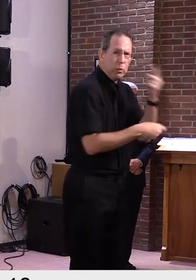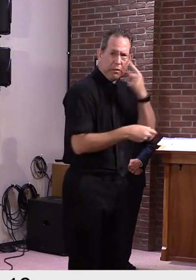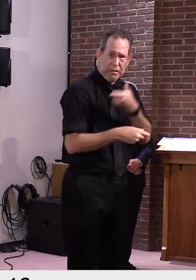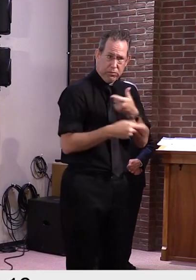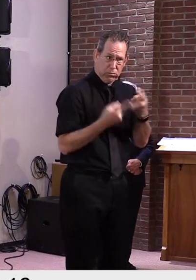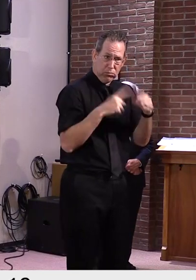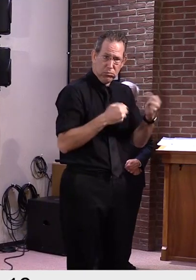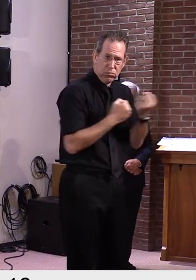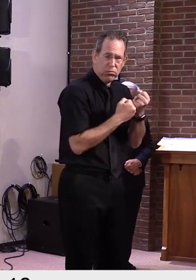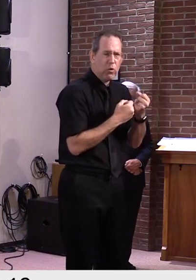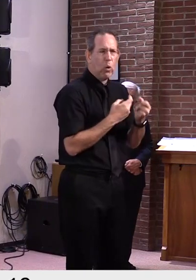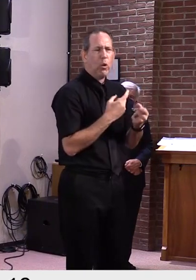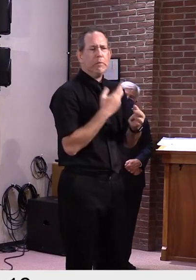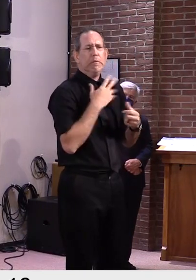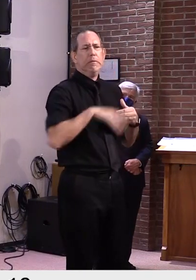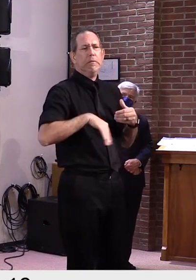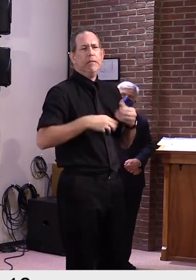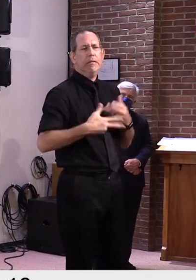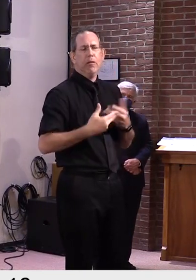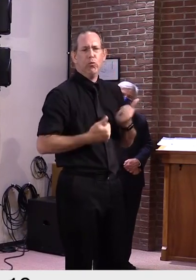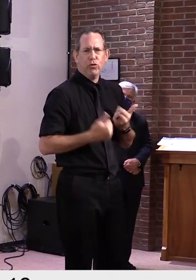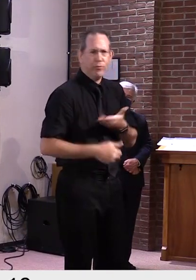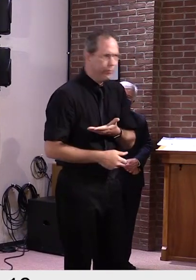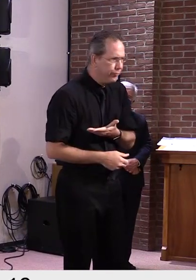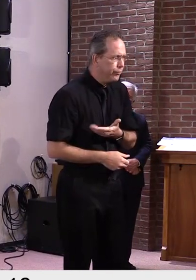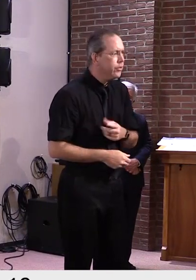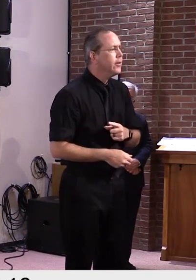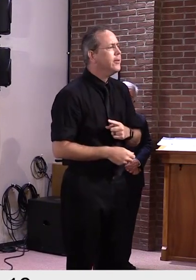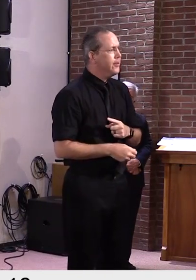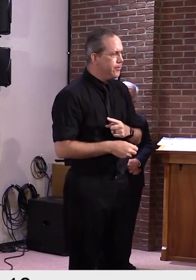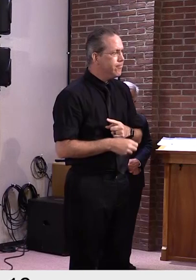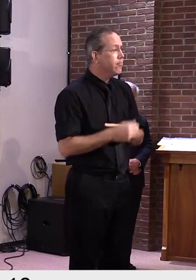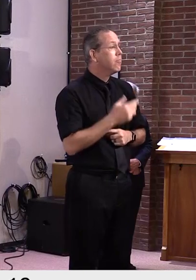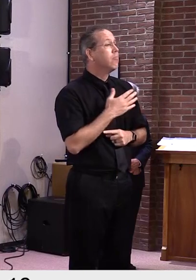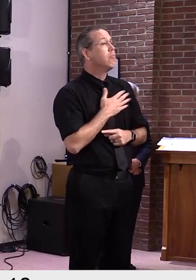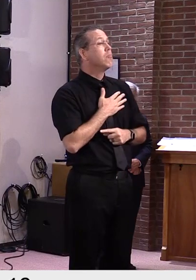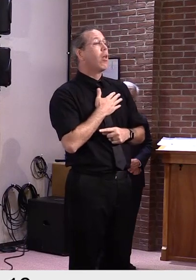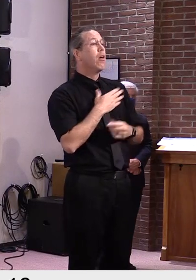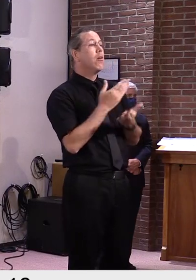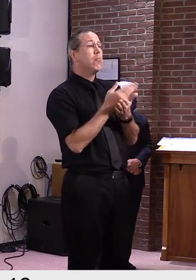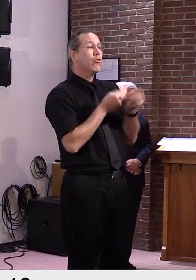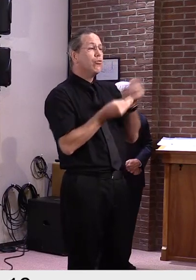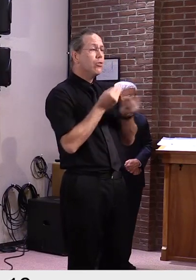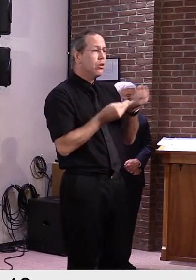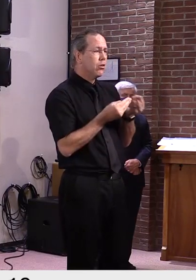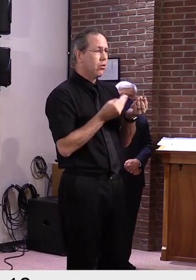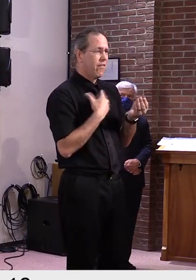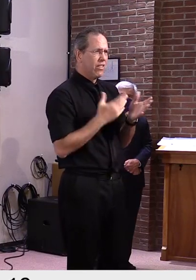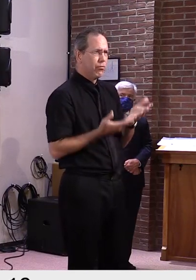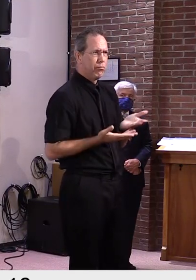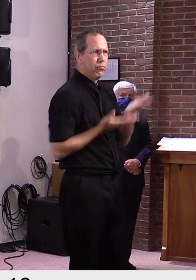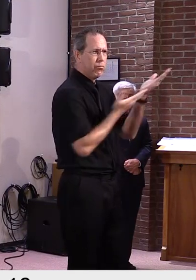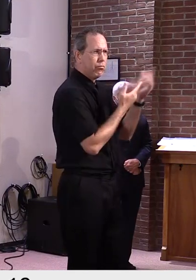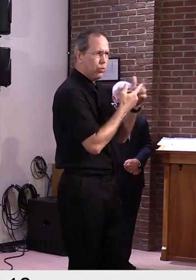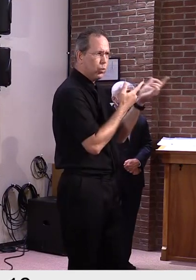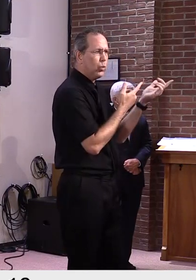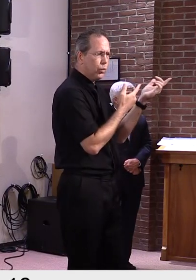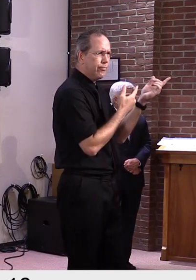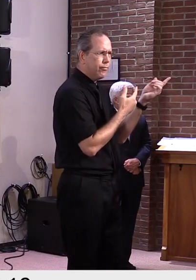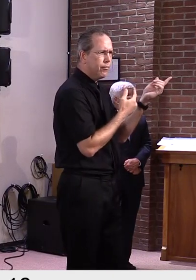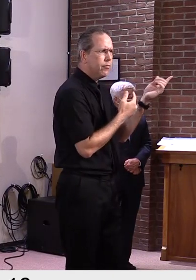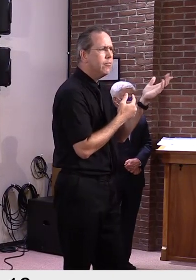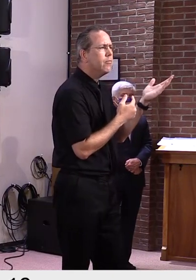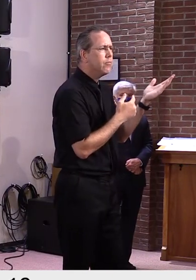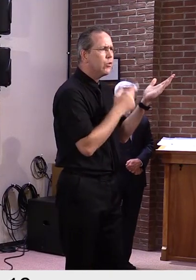But I would say we're not, at this point, looking to dip into the reserves. But it doesn't take it off the table.